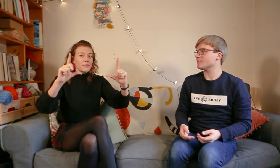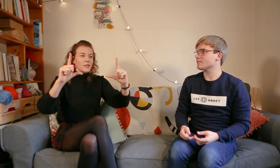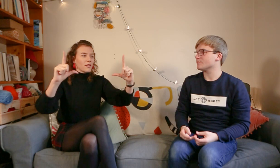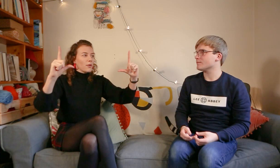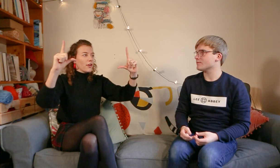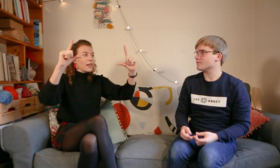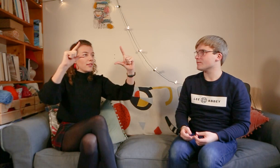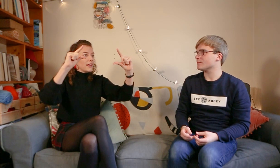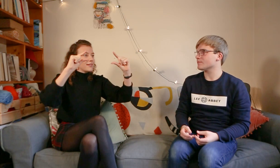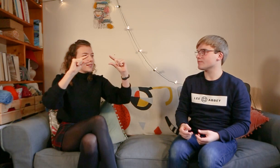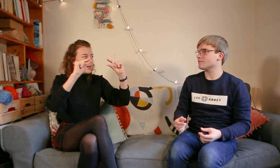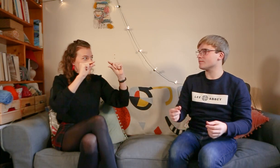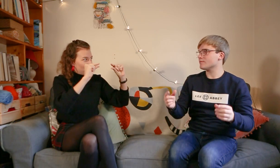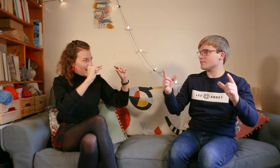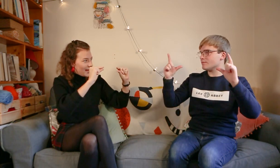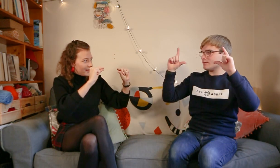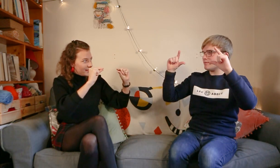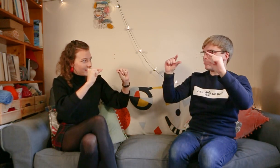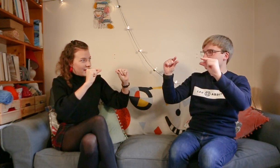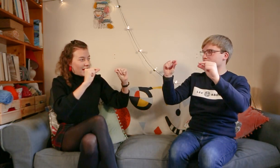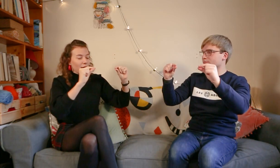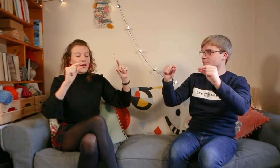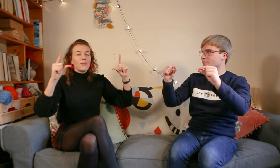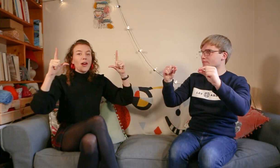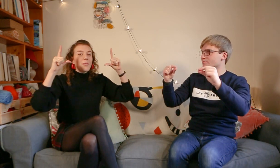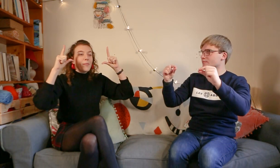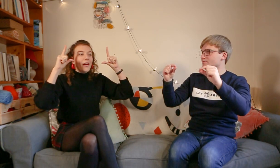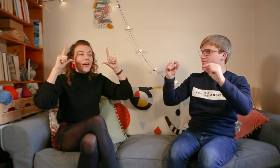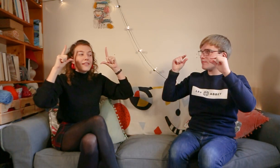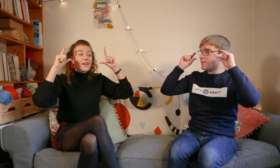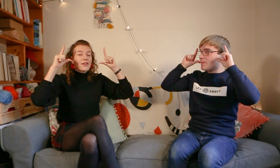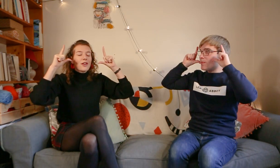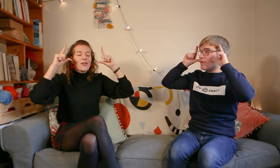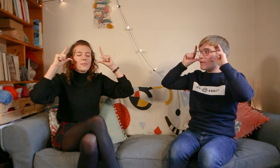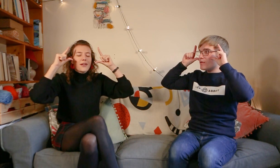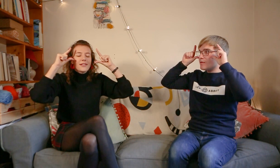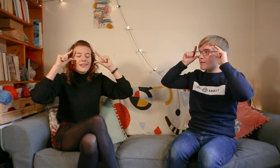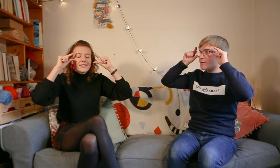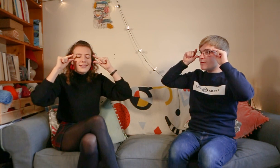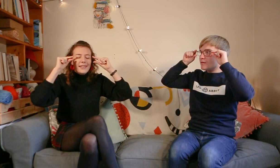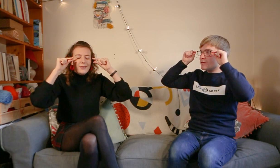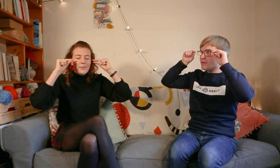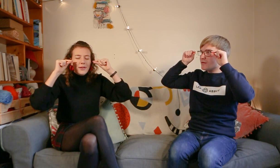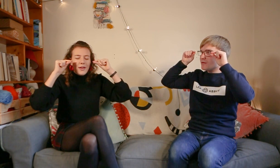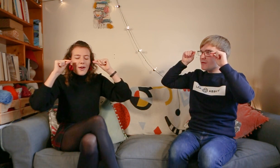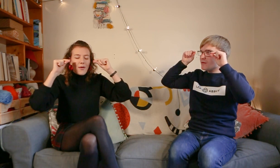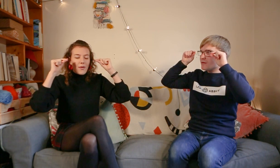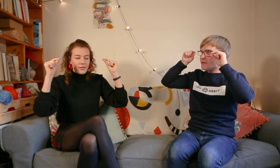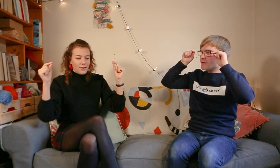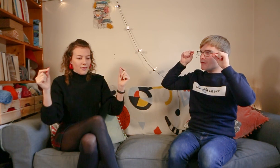So I'm going like this with my hands. I'm going right by my eyes. I'm going to close my eyes. Asleep. On. And